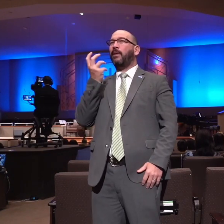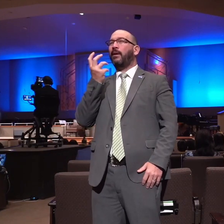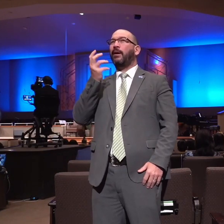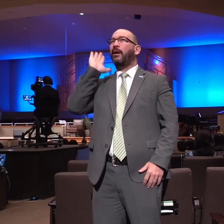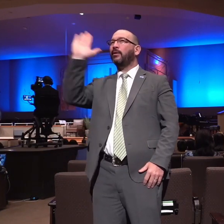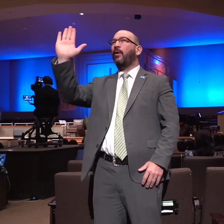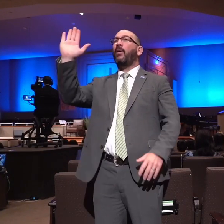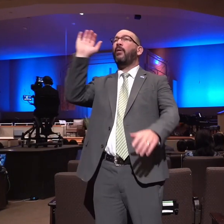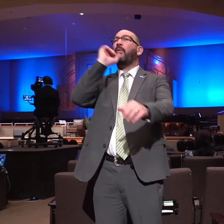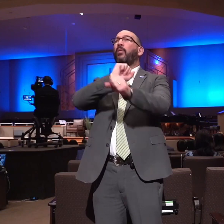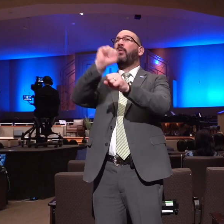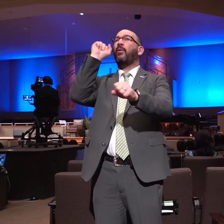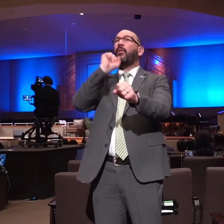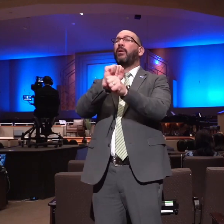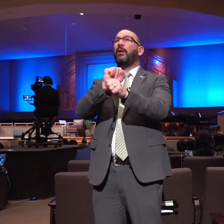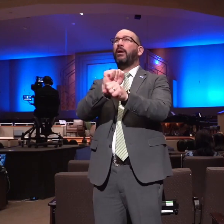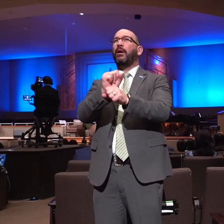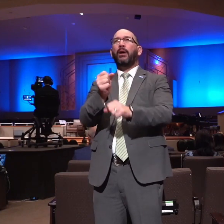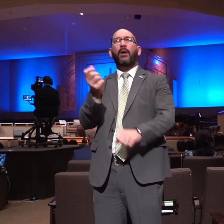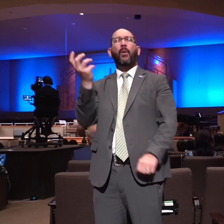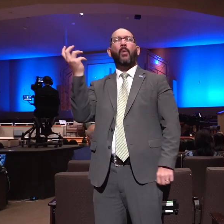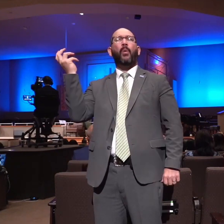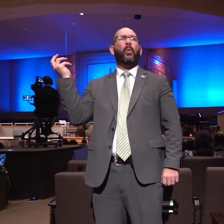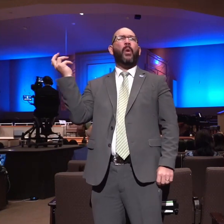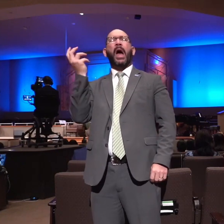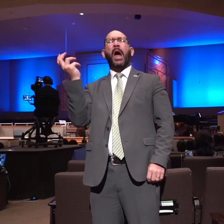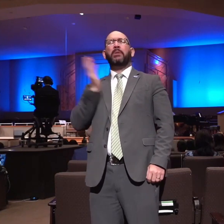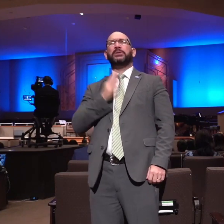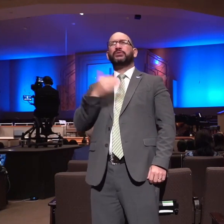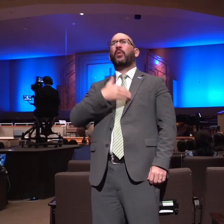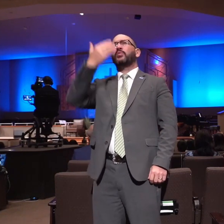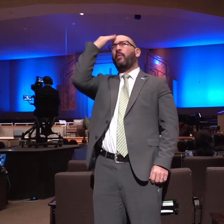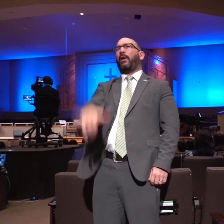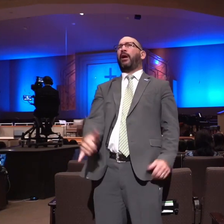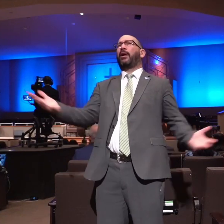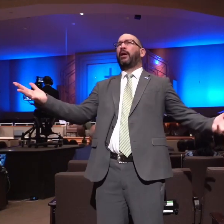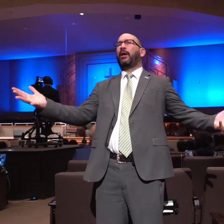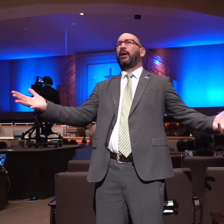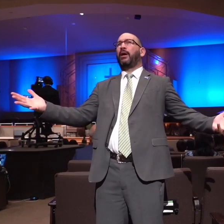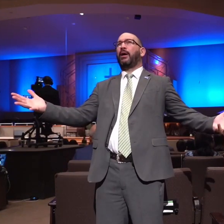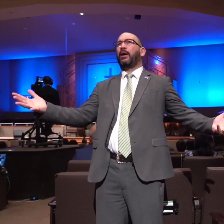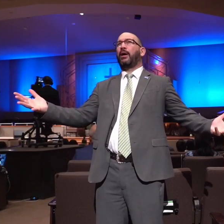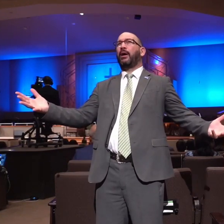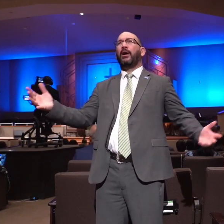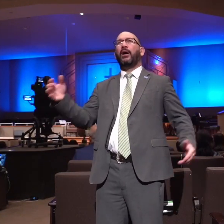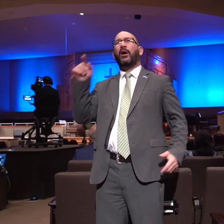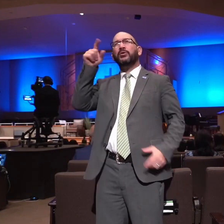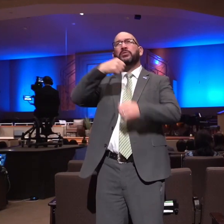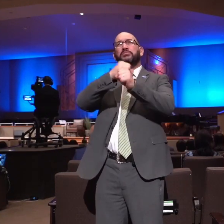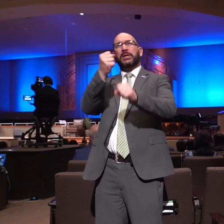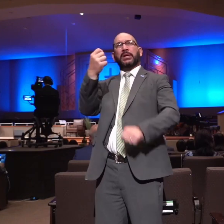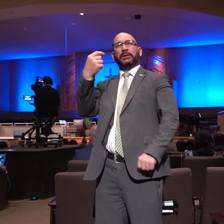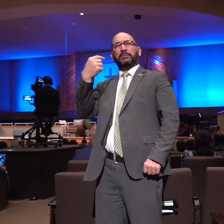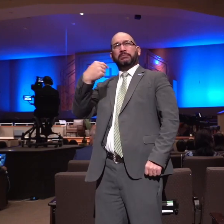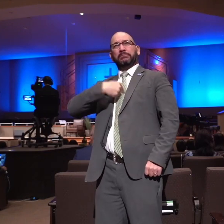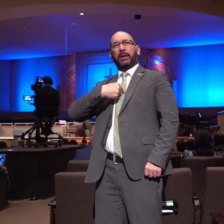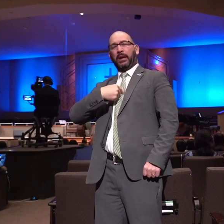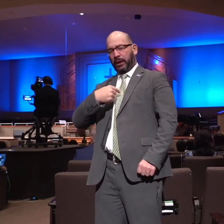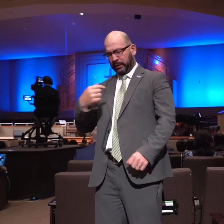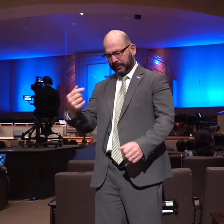that my soul knoweth right well my substance was not hid from thee when I was made in secret